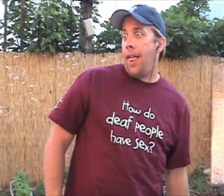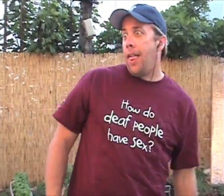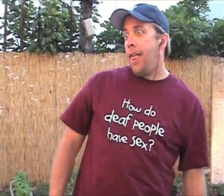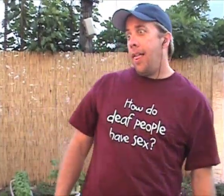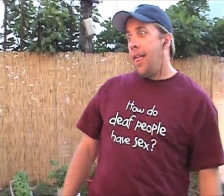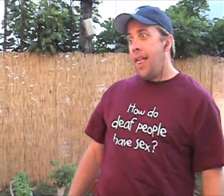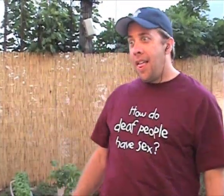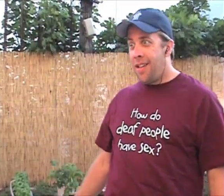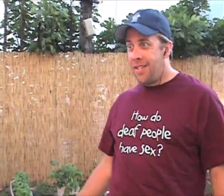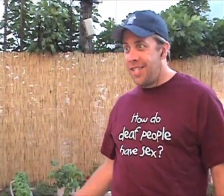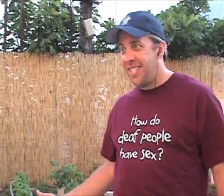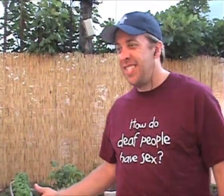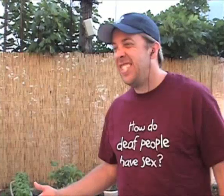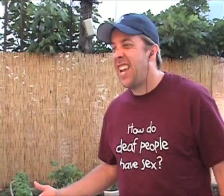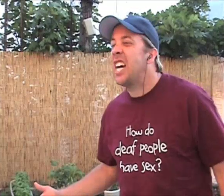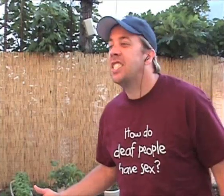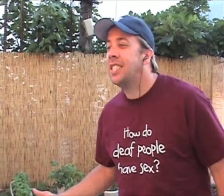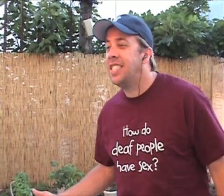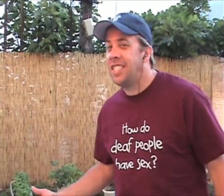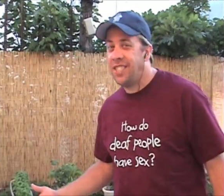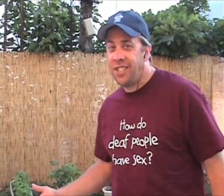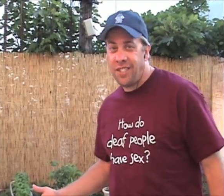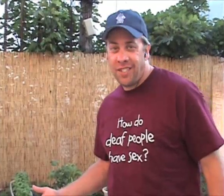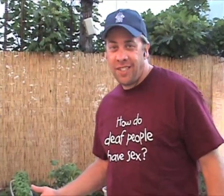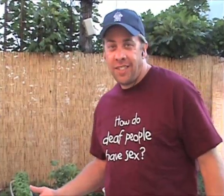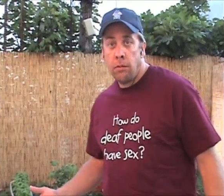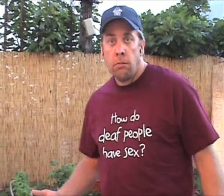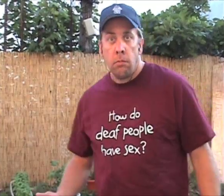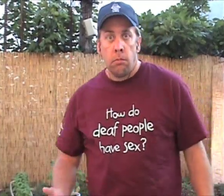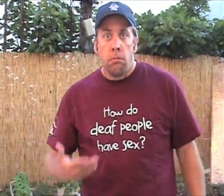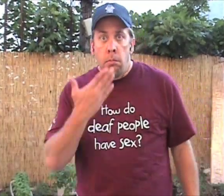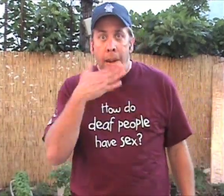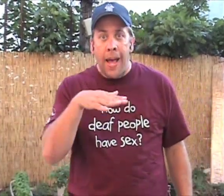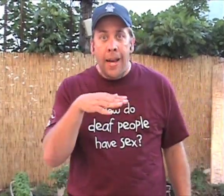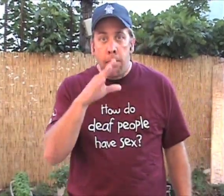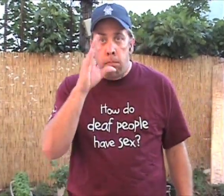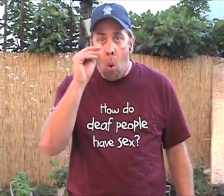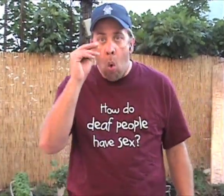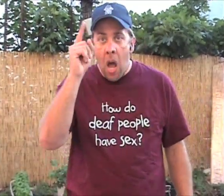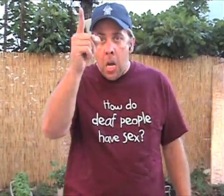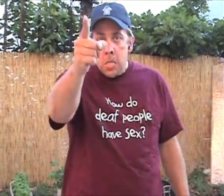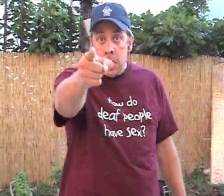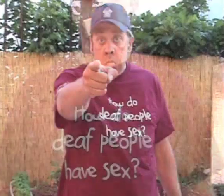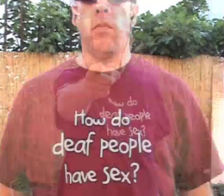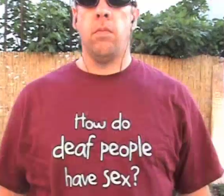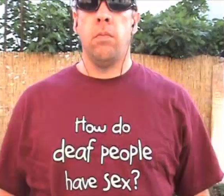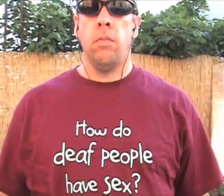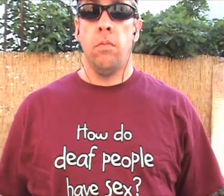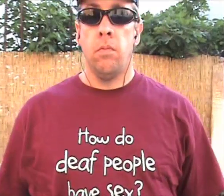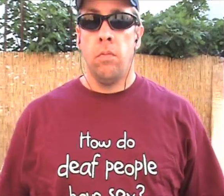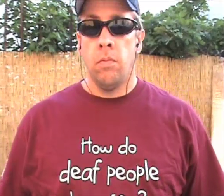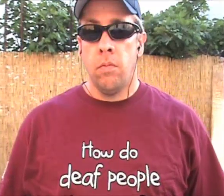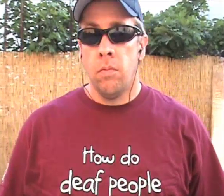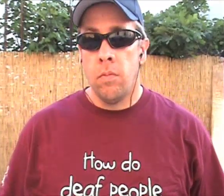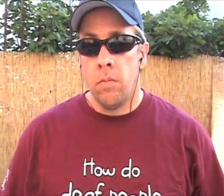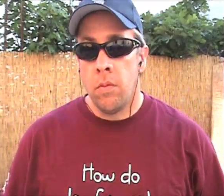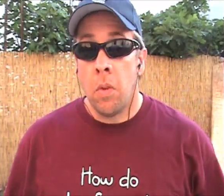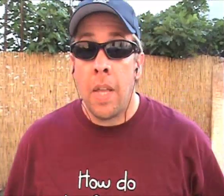That honky-tonk Ba-donk-a-donk Thank you.